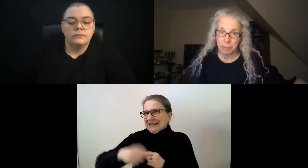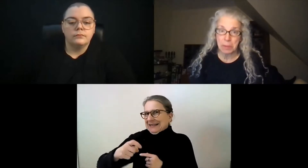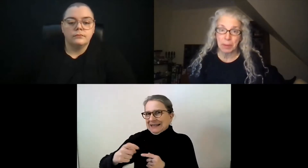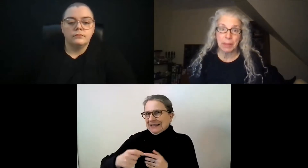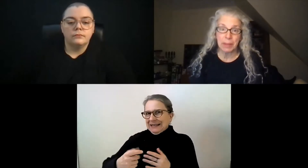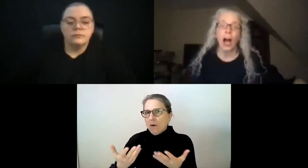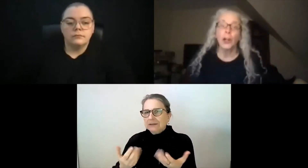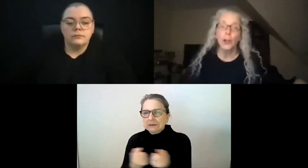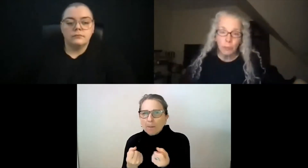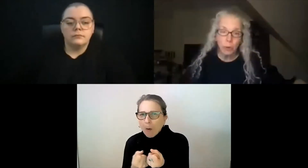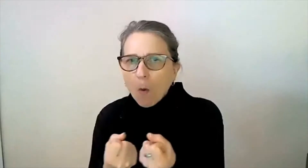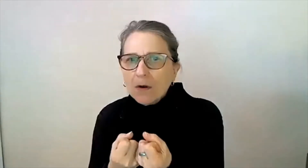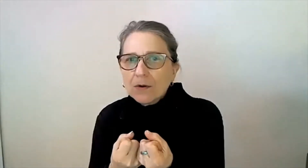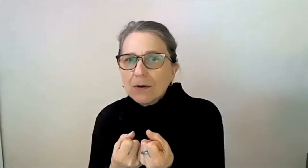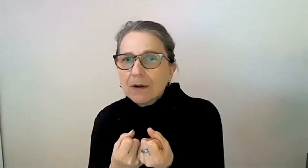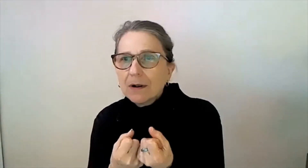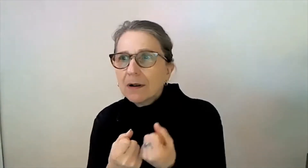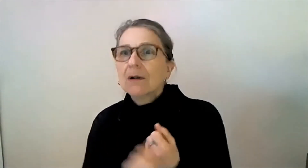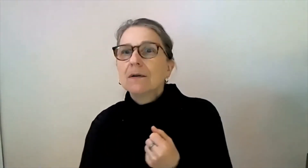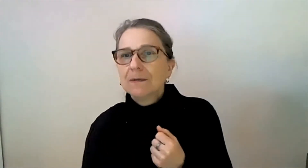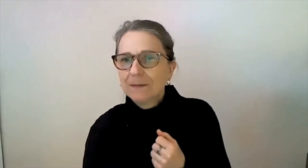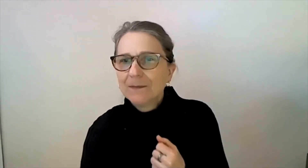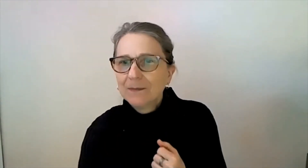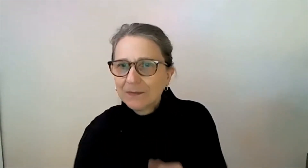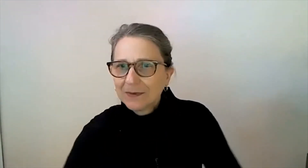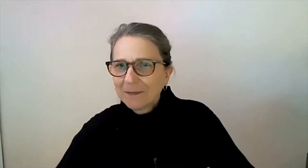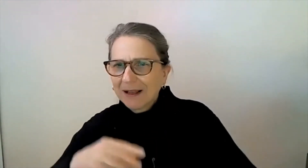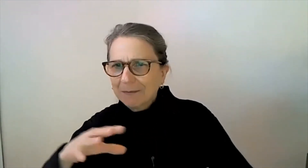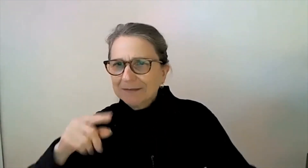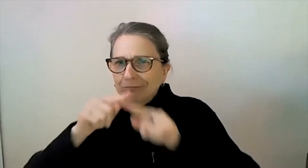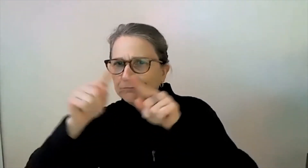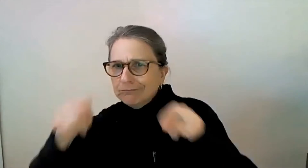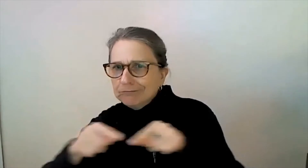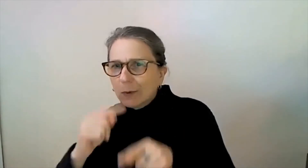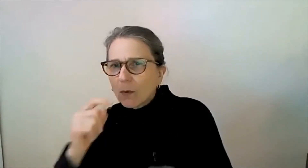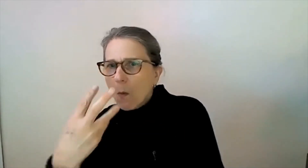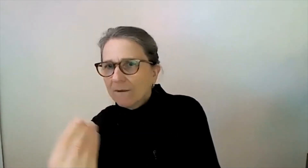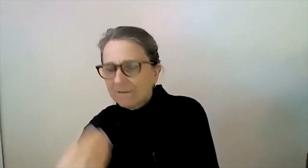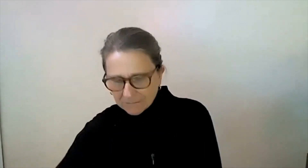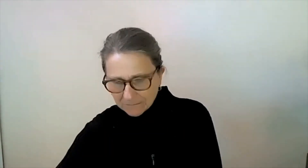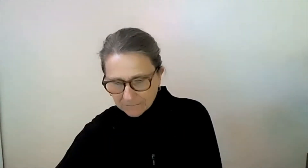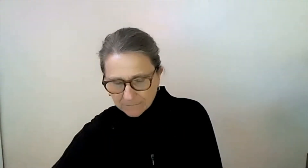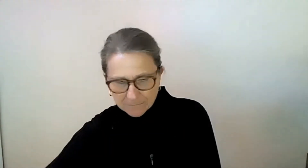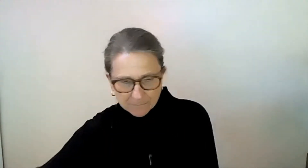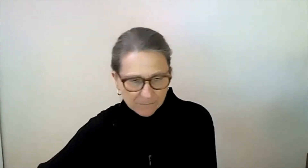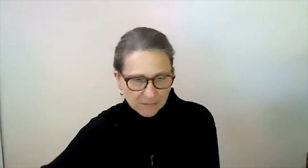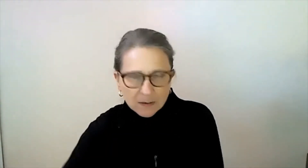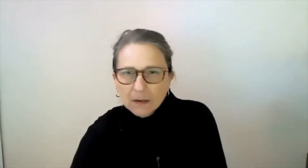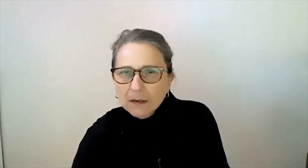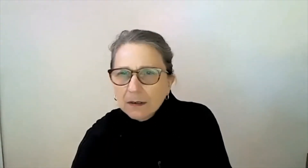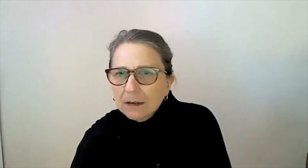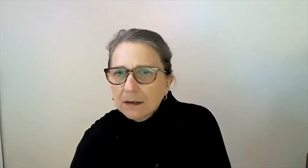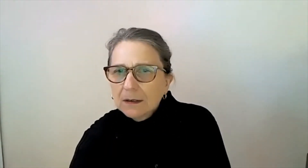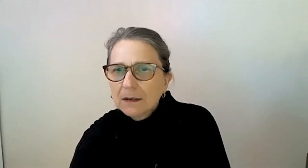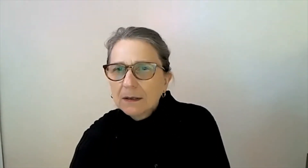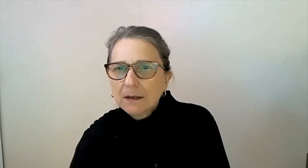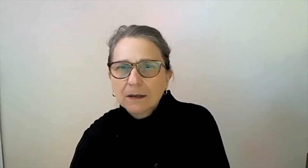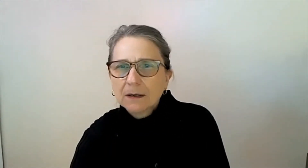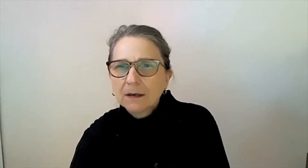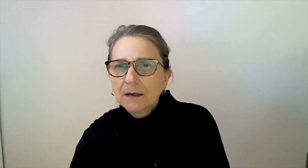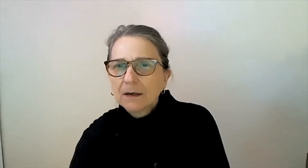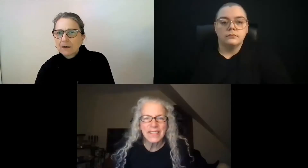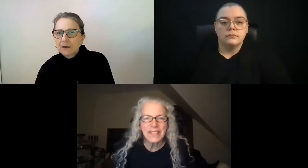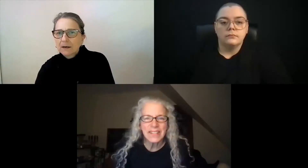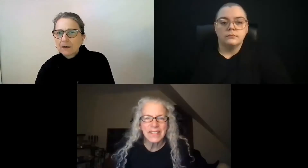about deaf people being underemployed or unemployed. I say I got spotlighted. Okay.